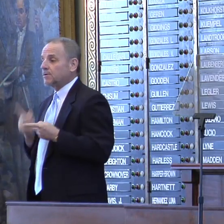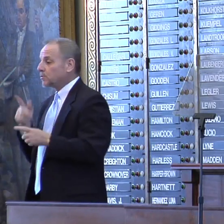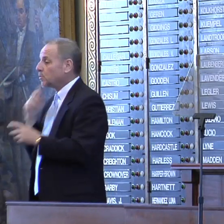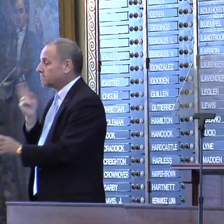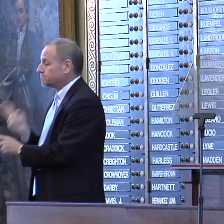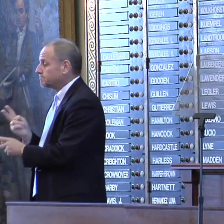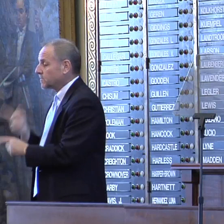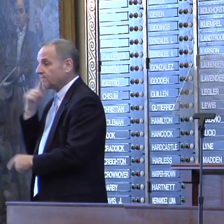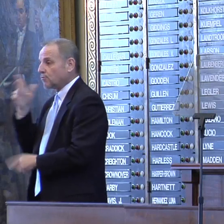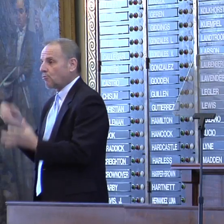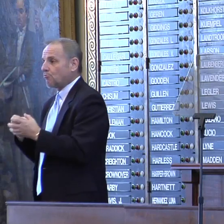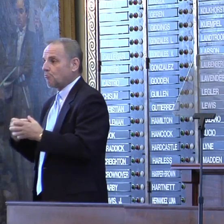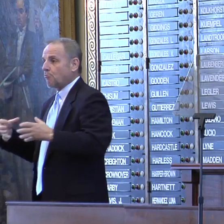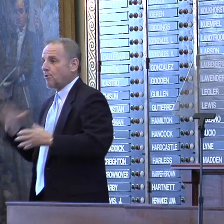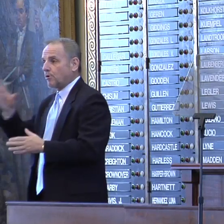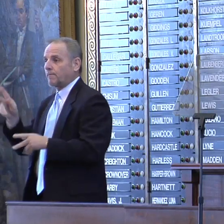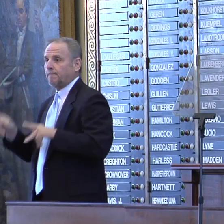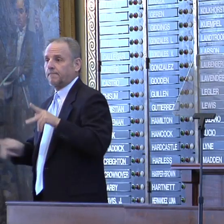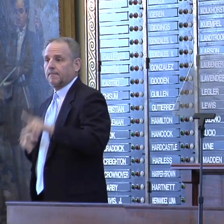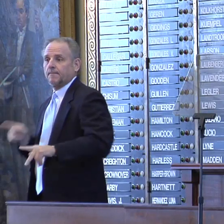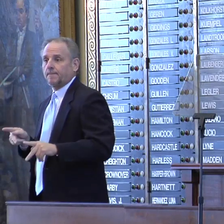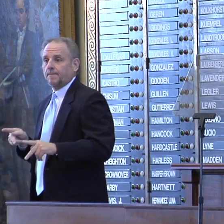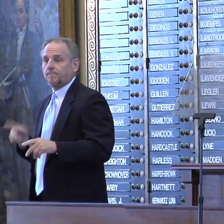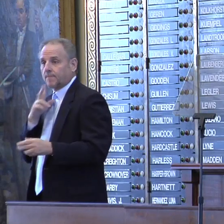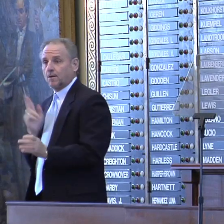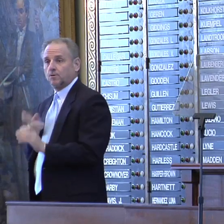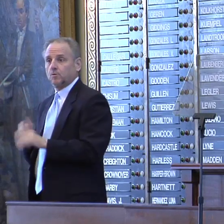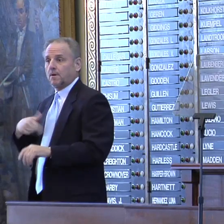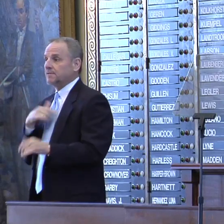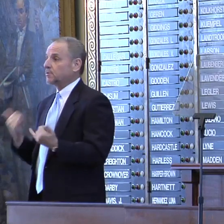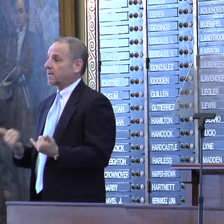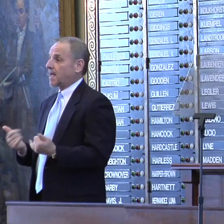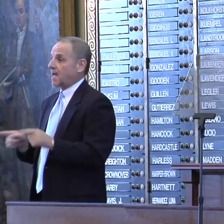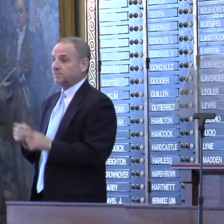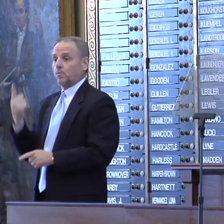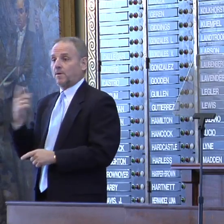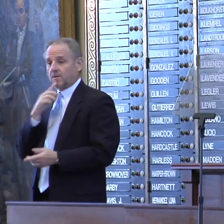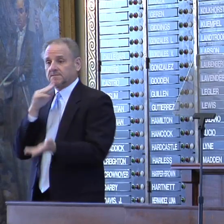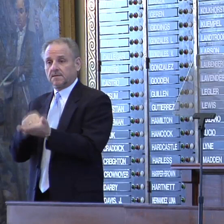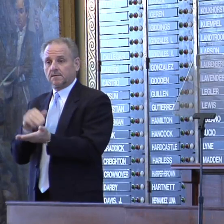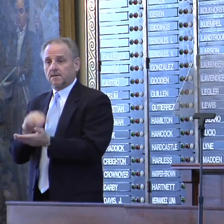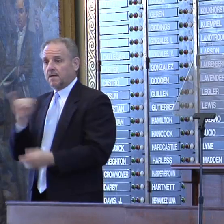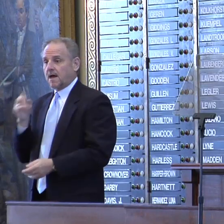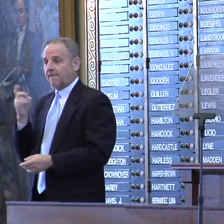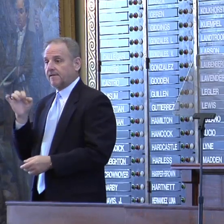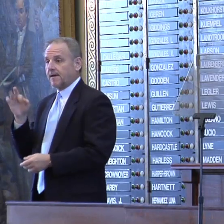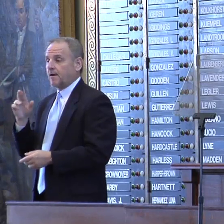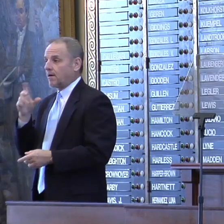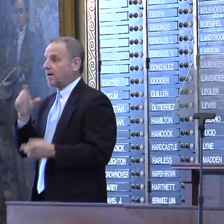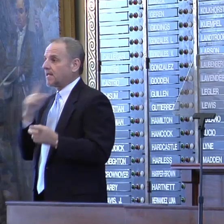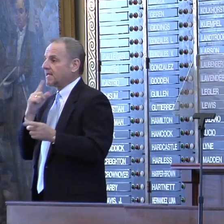for your growing population. And joining us today is one of those, Dr. Javier Cardenas.